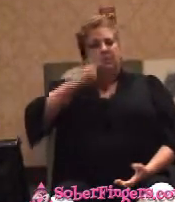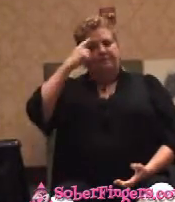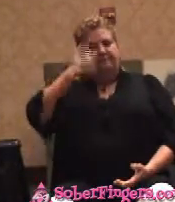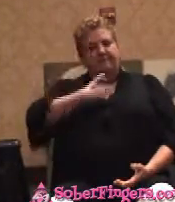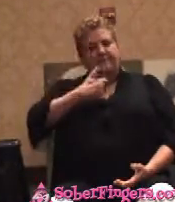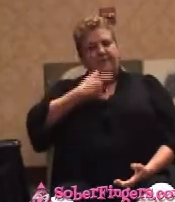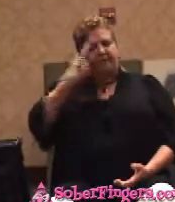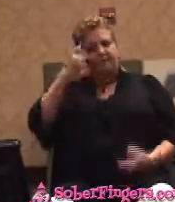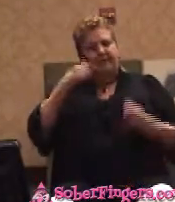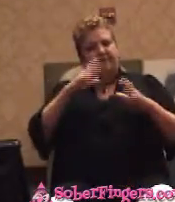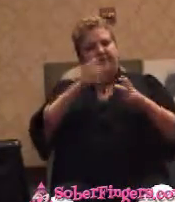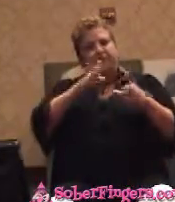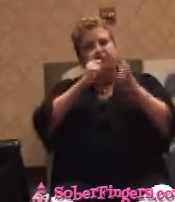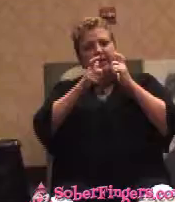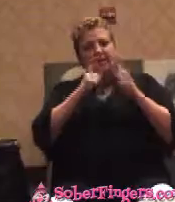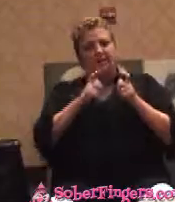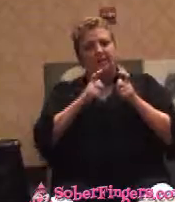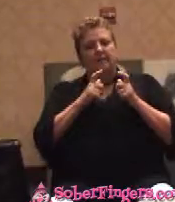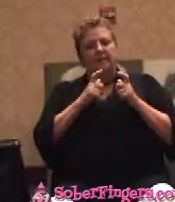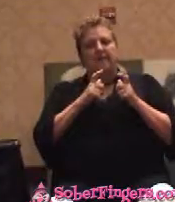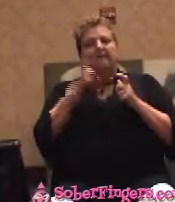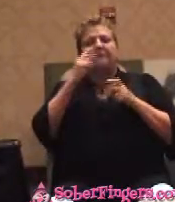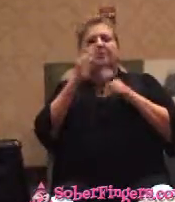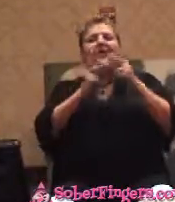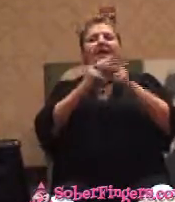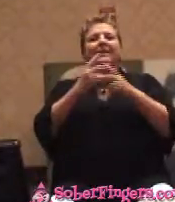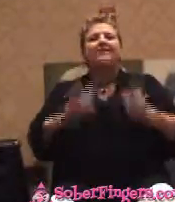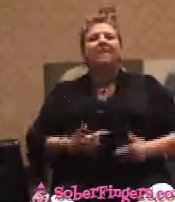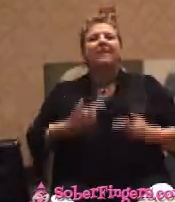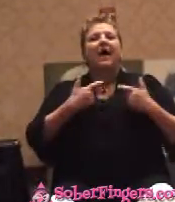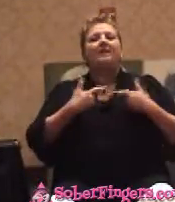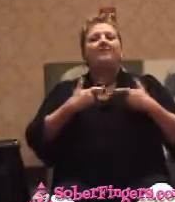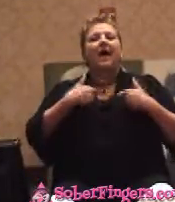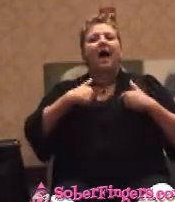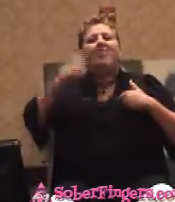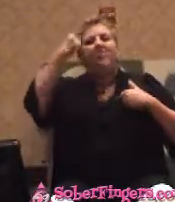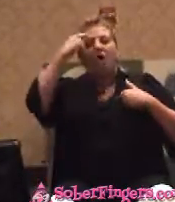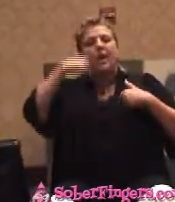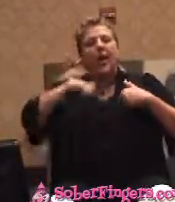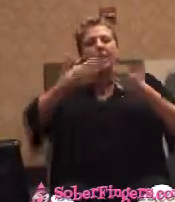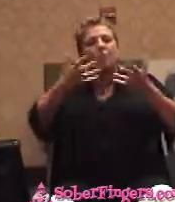For the kind of life I thought I wanted. For the kind of life I thought would make me happy and never had.